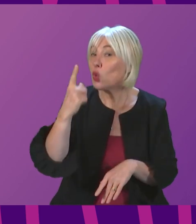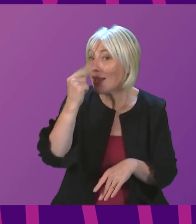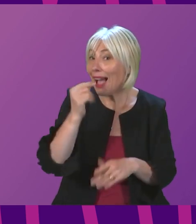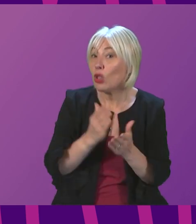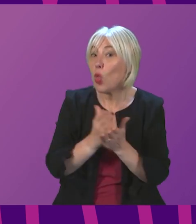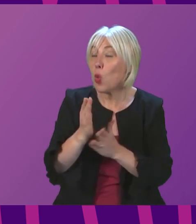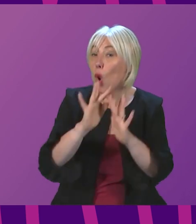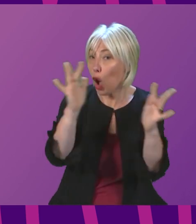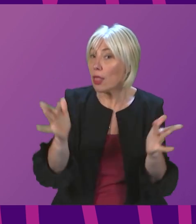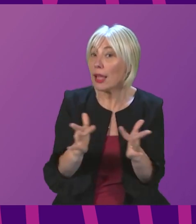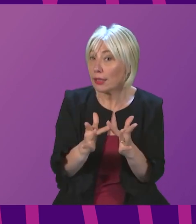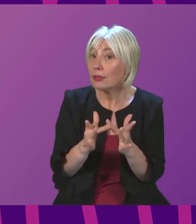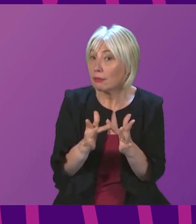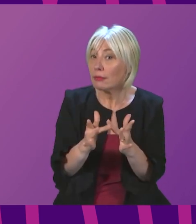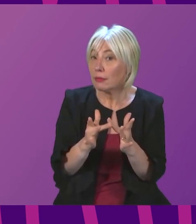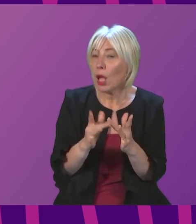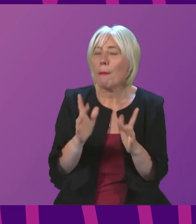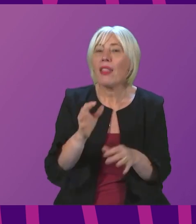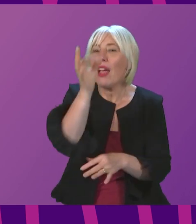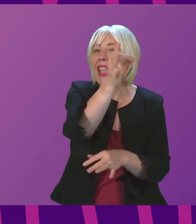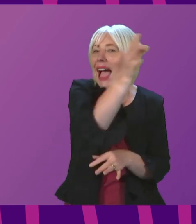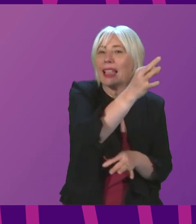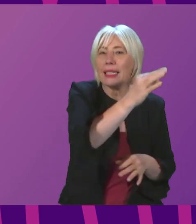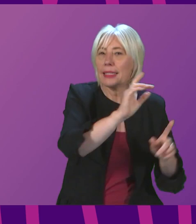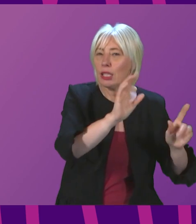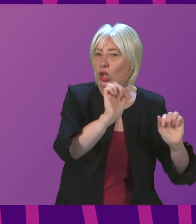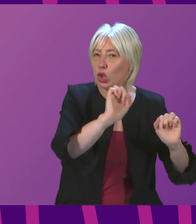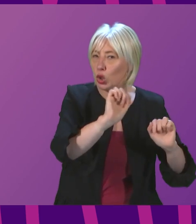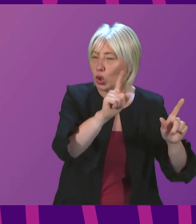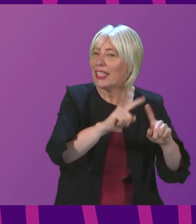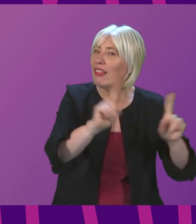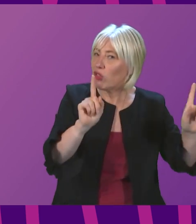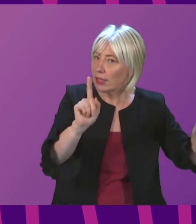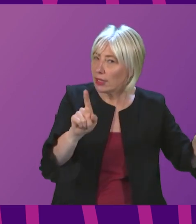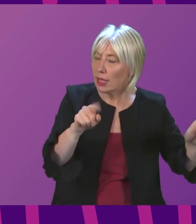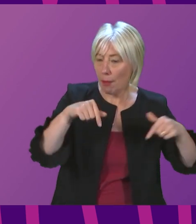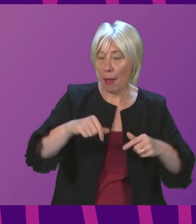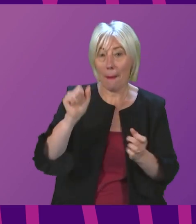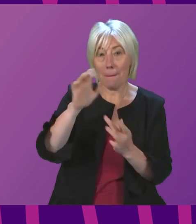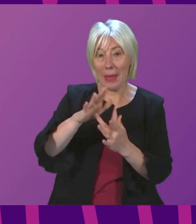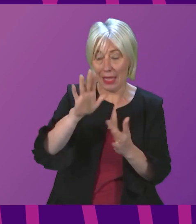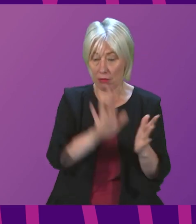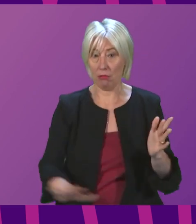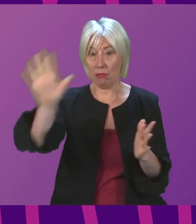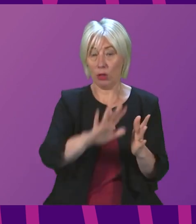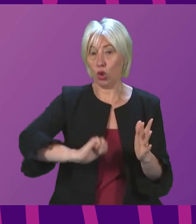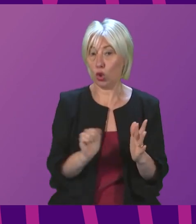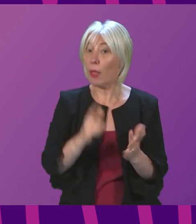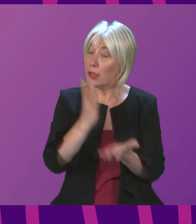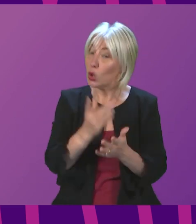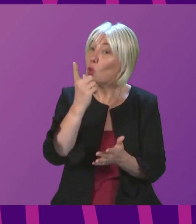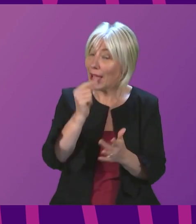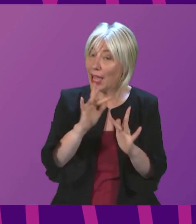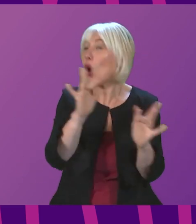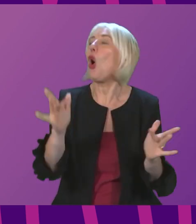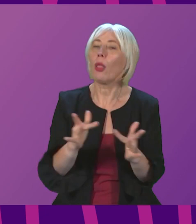now, apart from in island communities where communication is different, but across mainland Scotland that is the case. So please